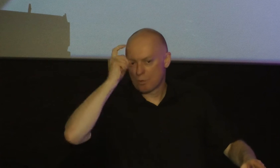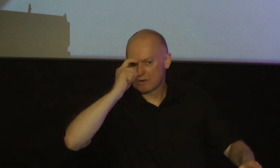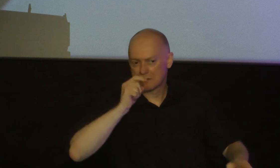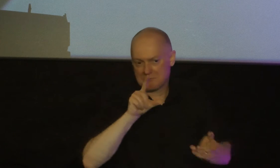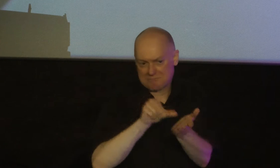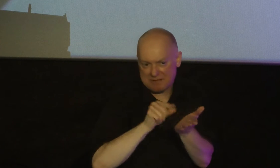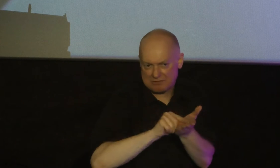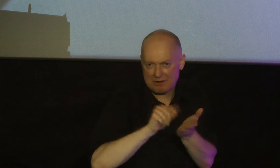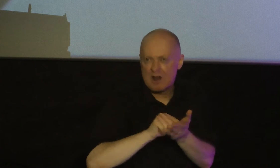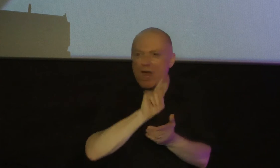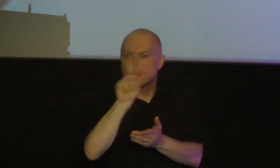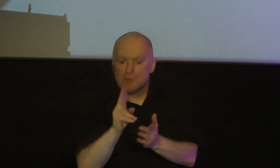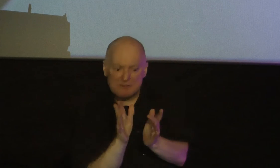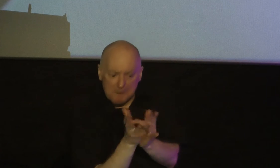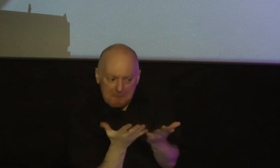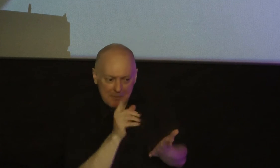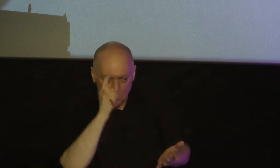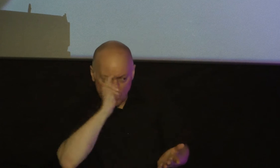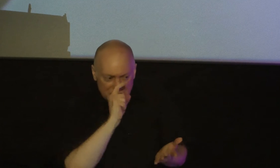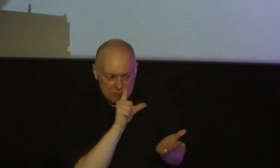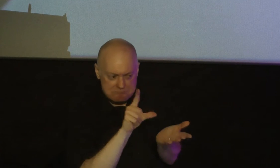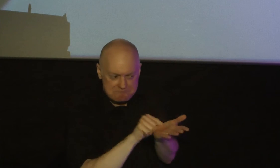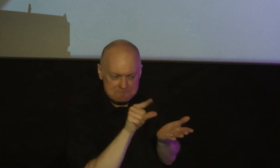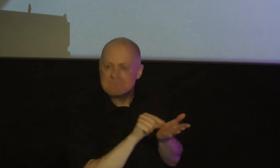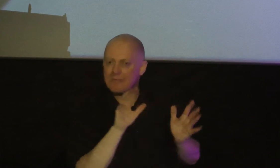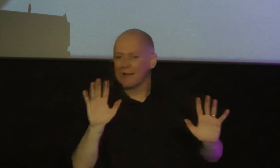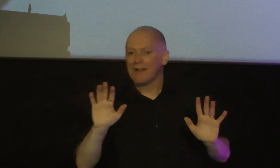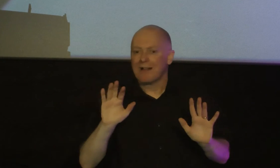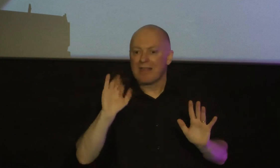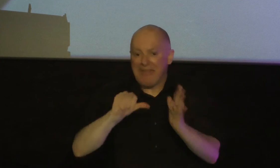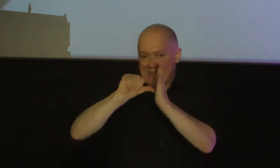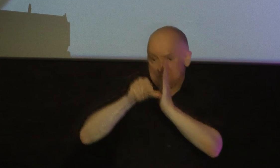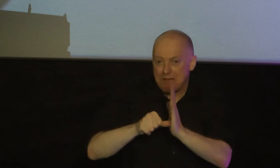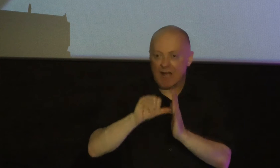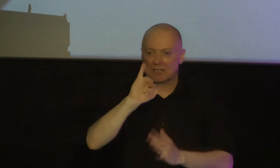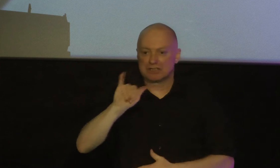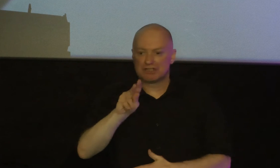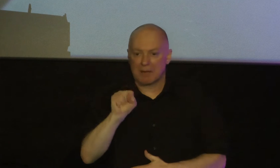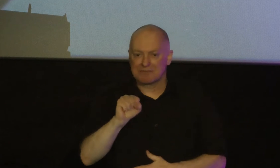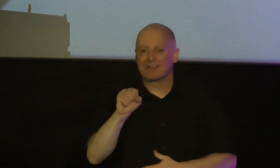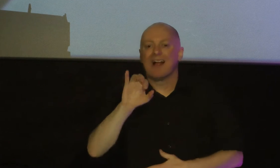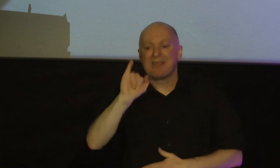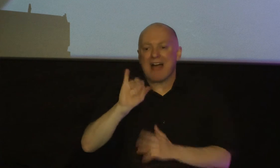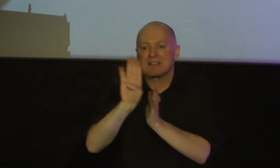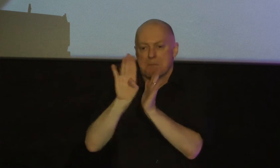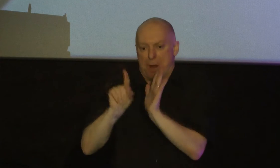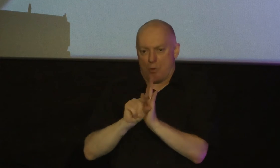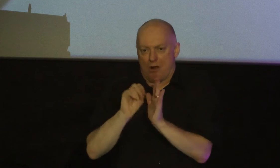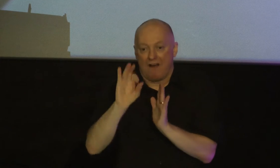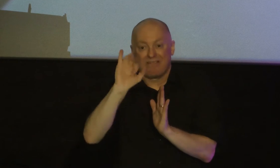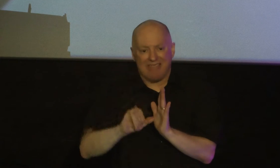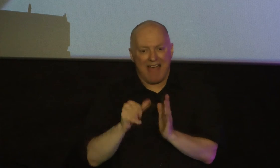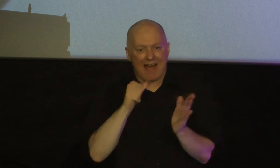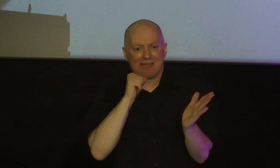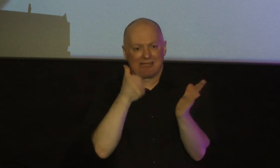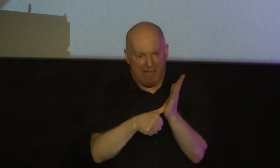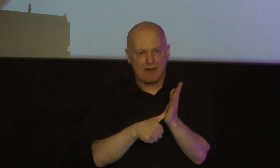wisdom literature that's what's impacting him that's what's influencing him that's the backdrop of this letter the backdrop of his writings